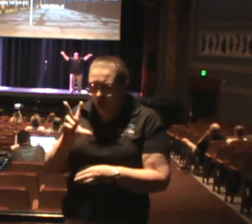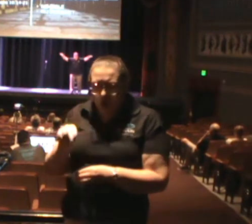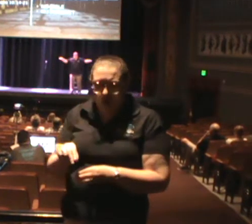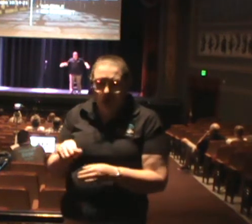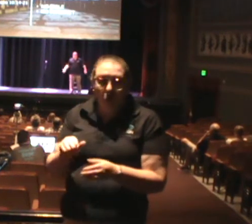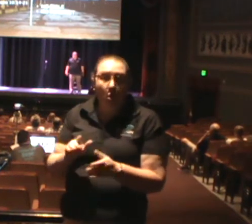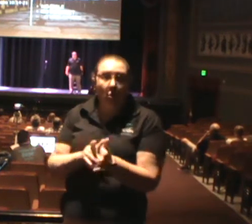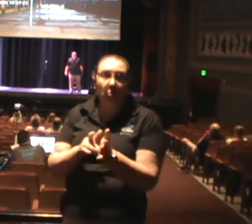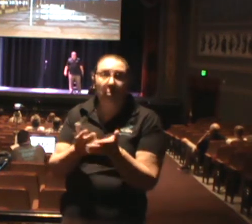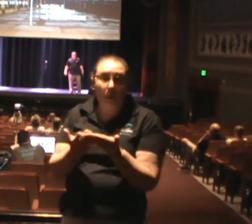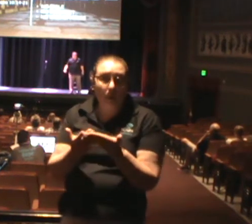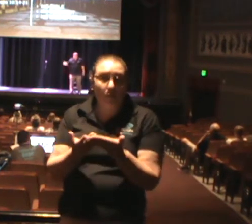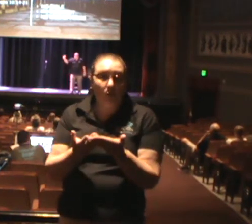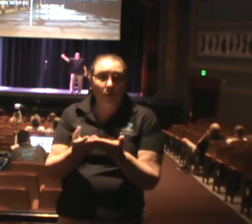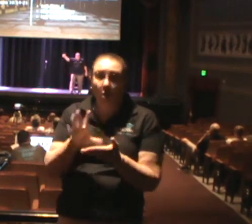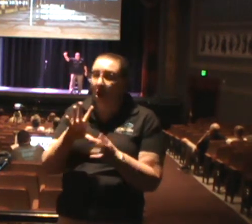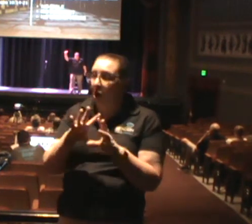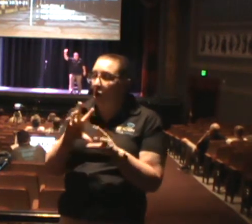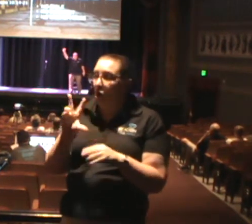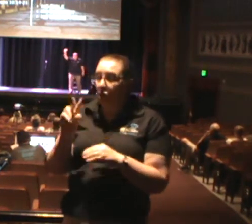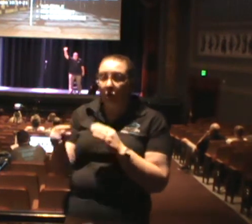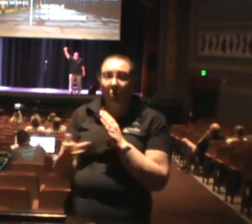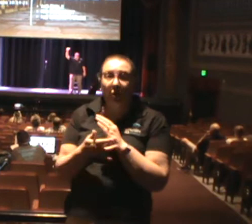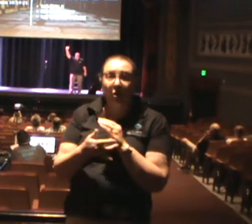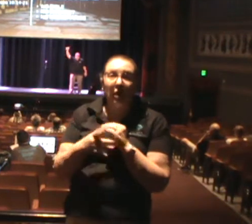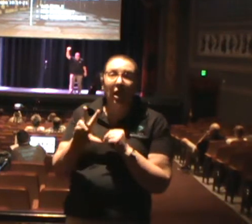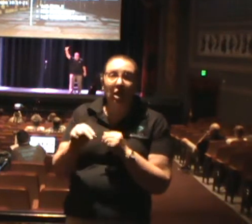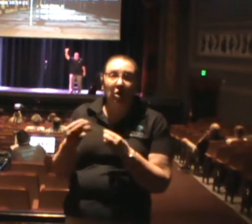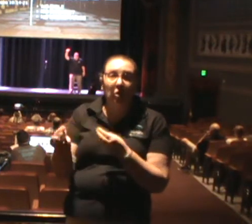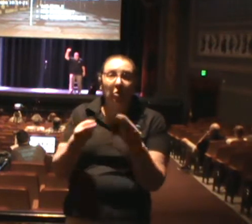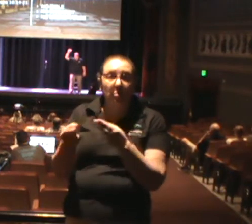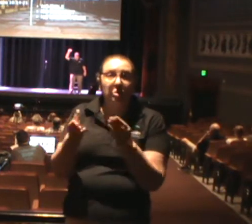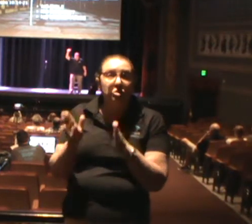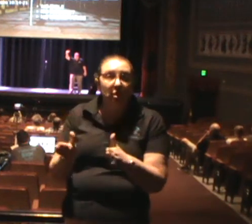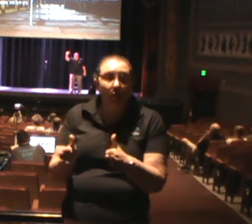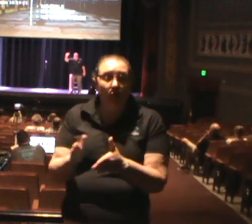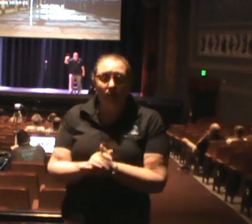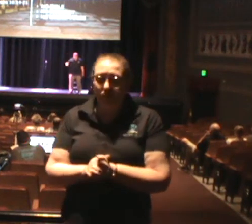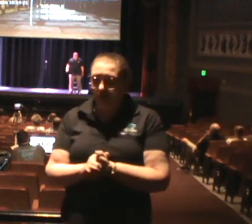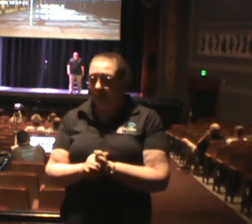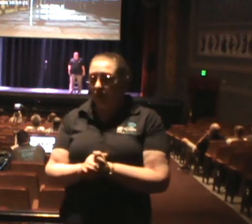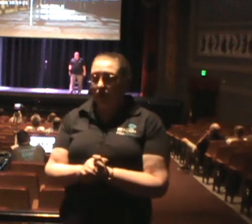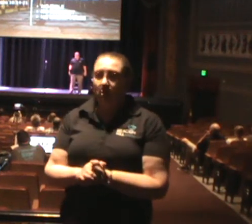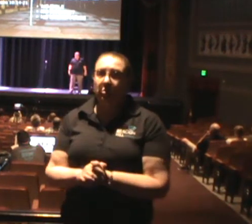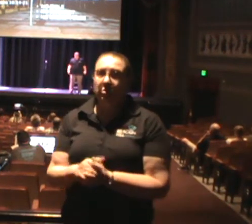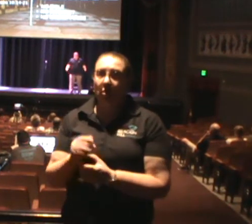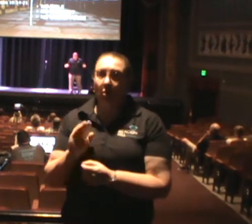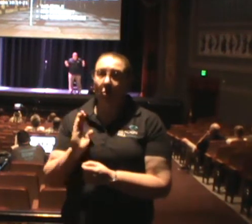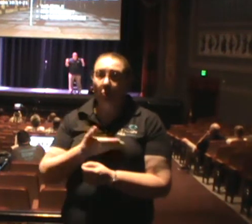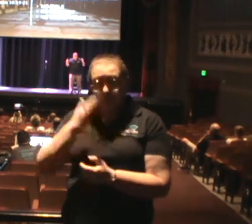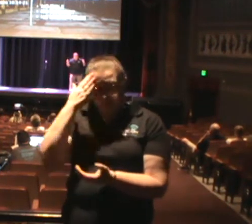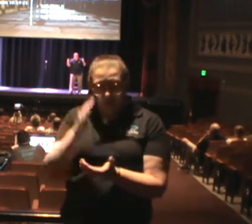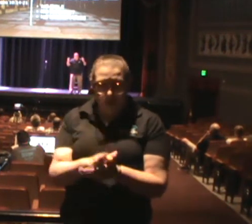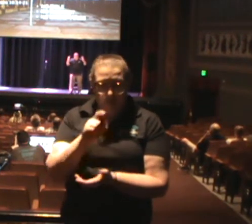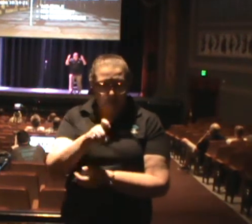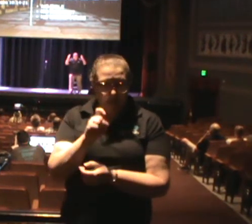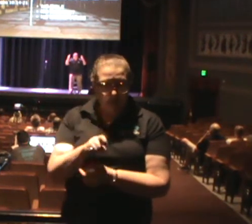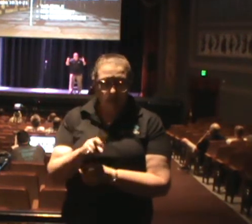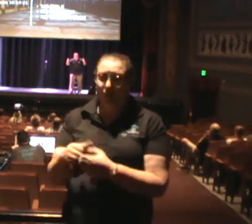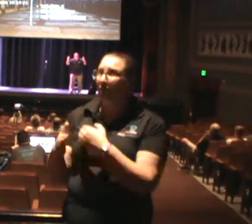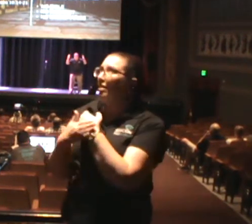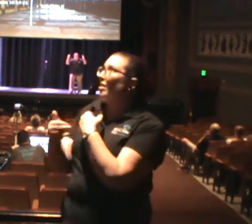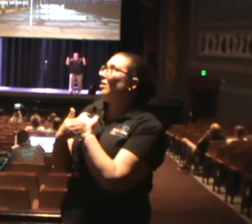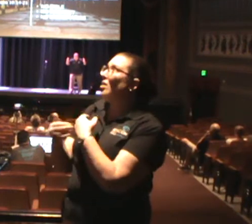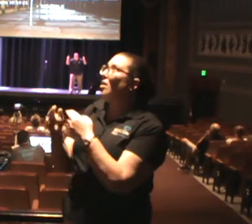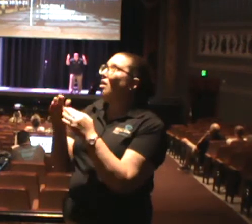and no missionaries. So we believe that they have to call the name of the Lord to be saved, but it really hasn't grasped us that they